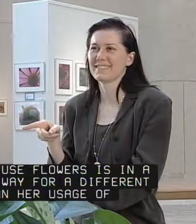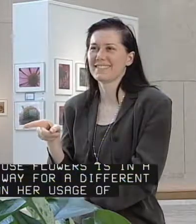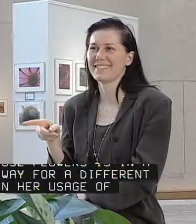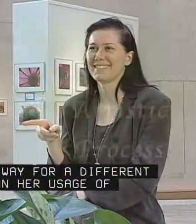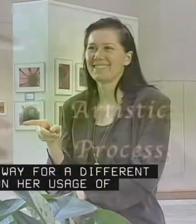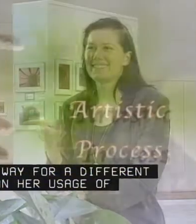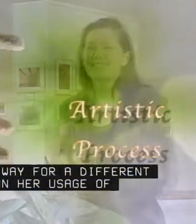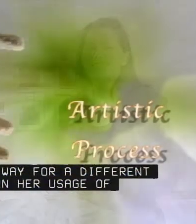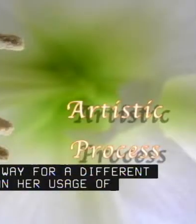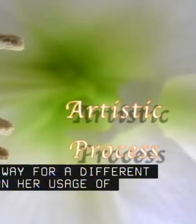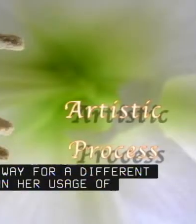of flowers.